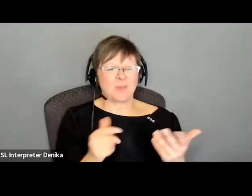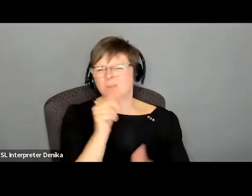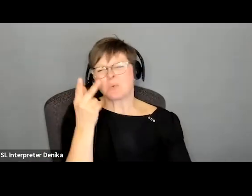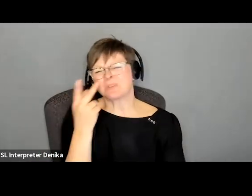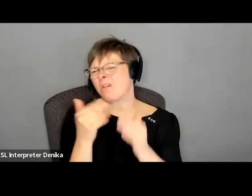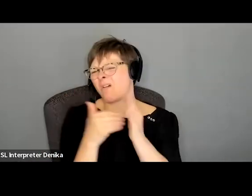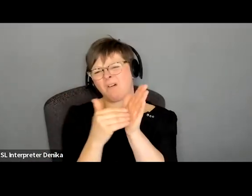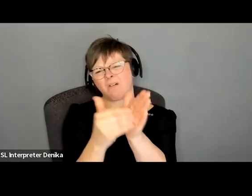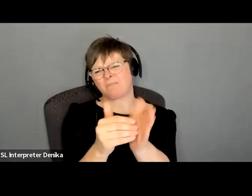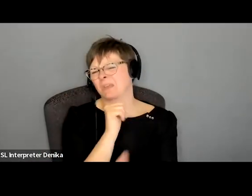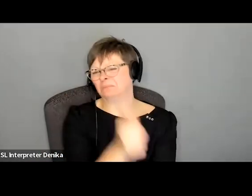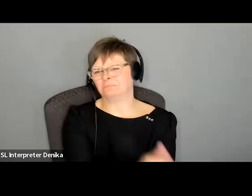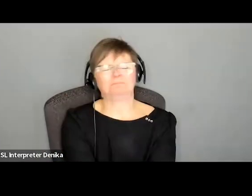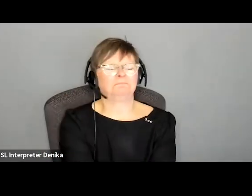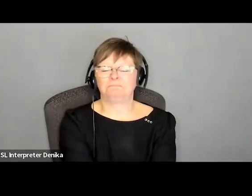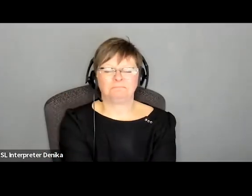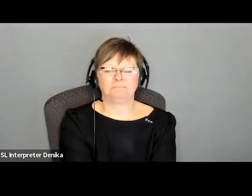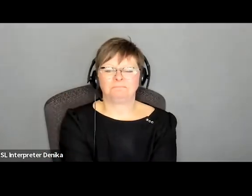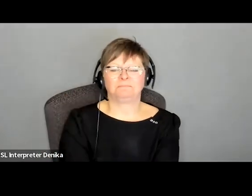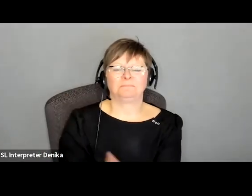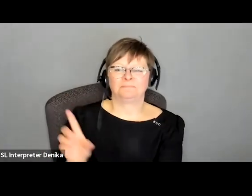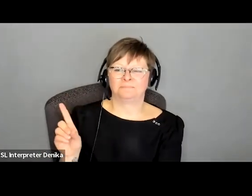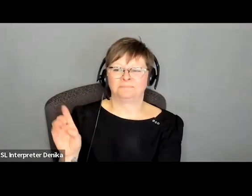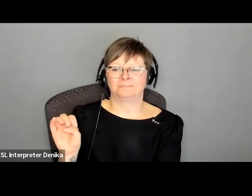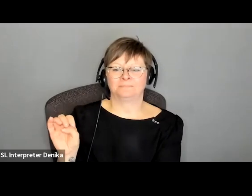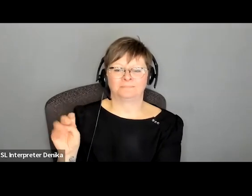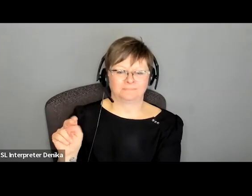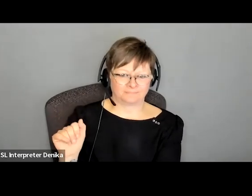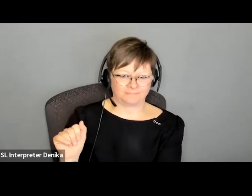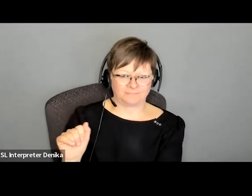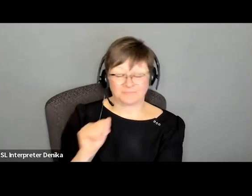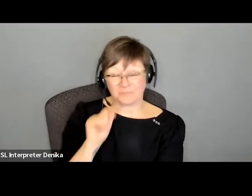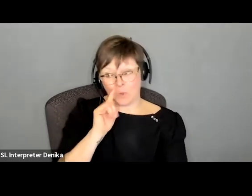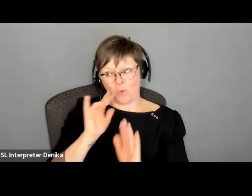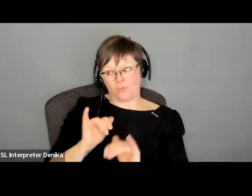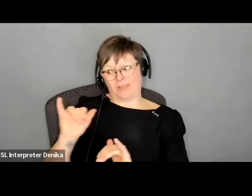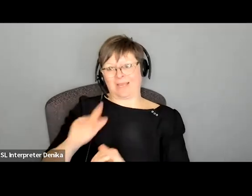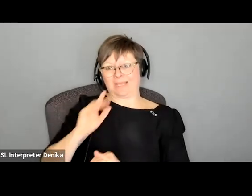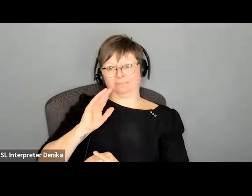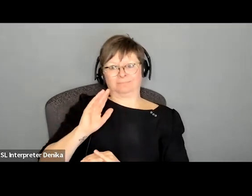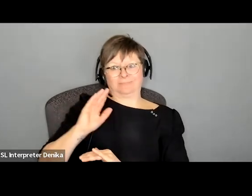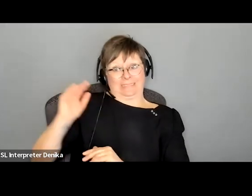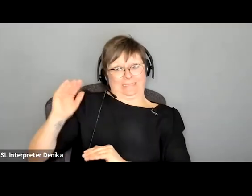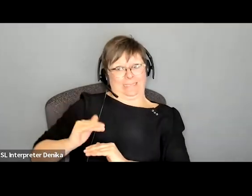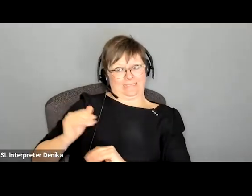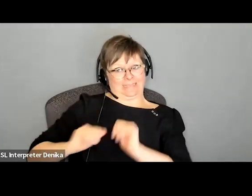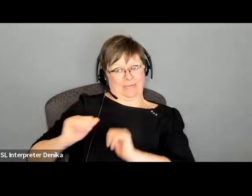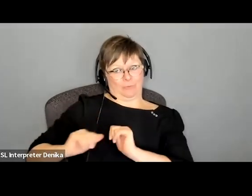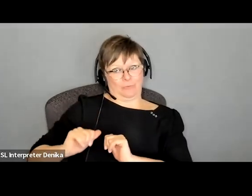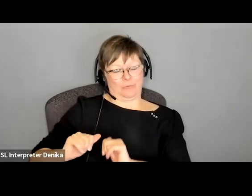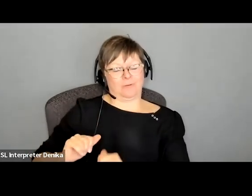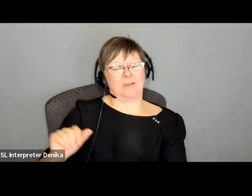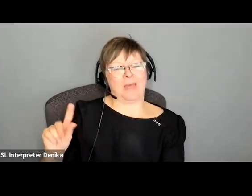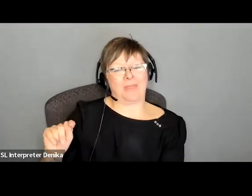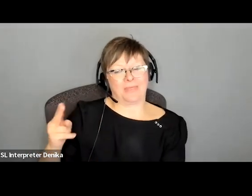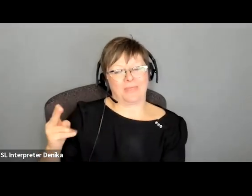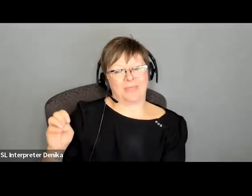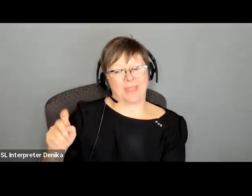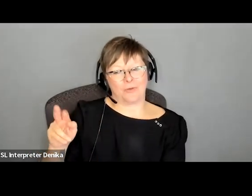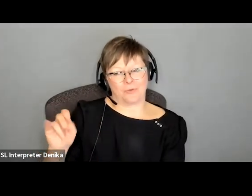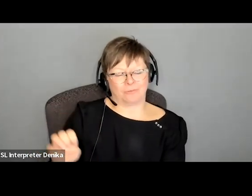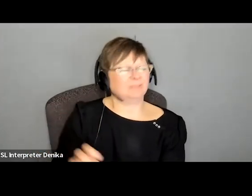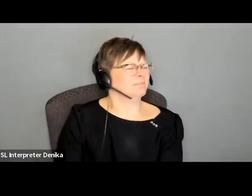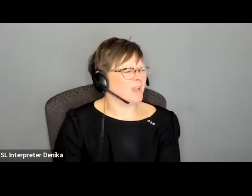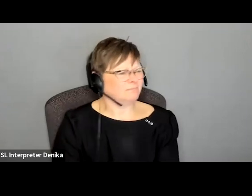that i do and hopefully that's less a factor in theater oh i hope so i have i have not heard of it